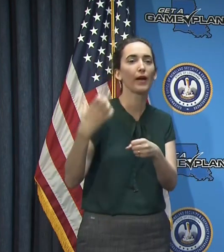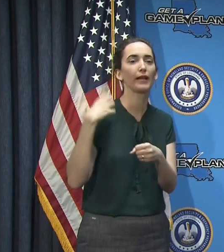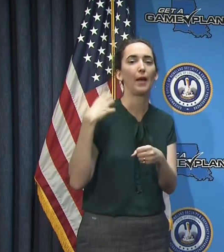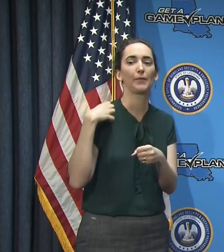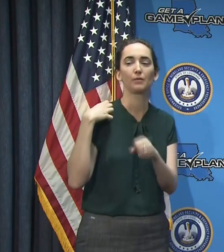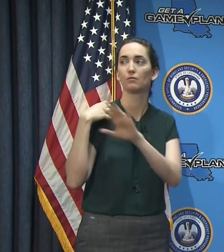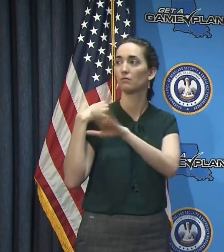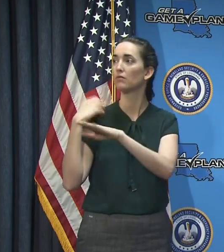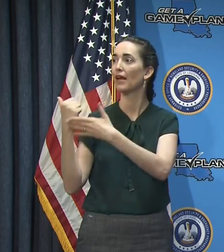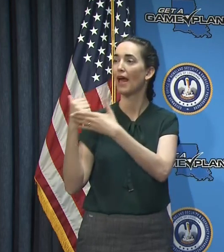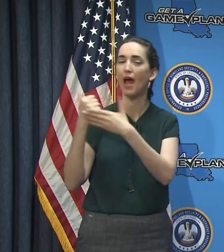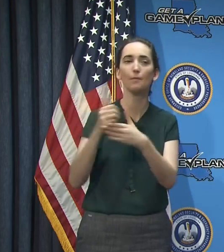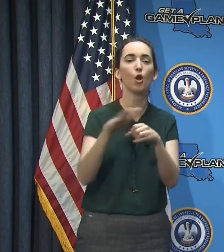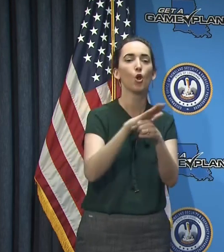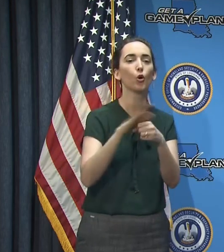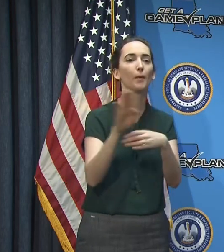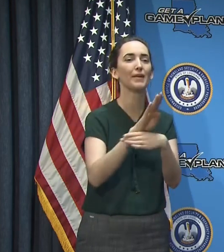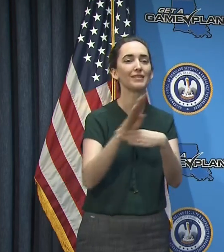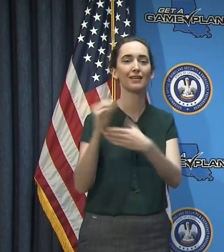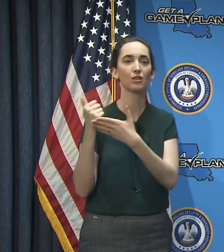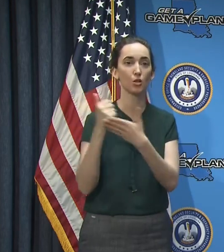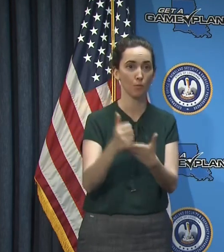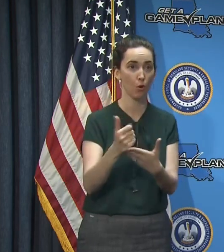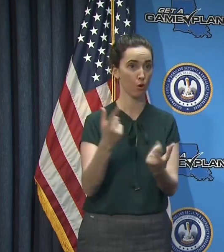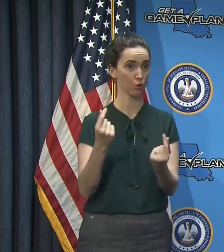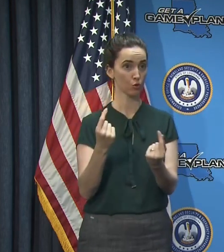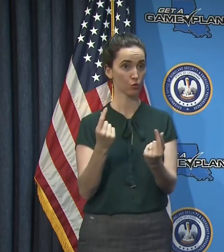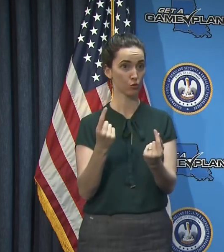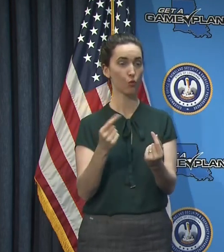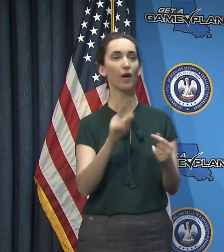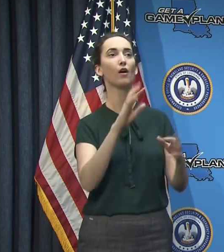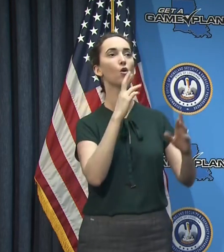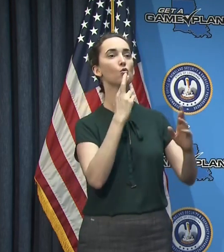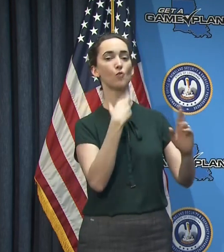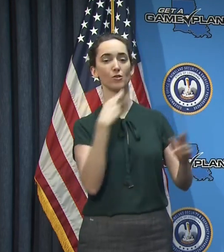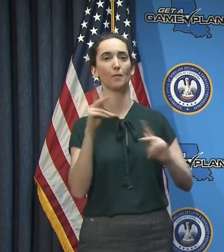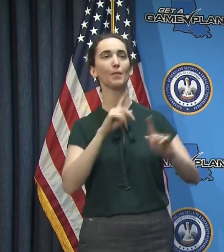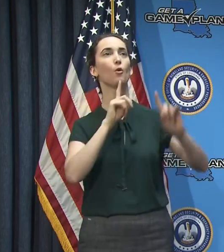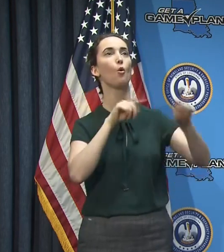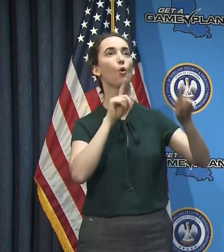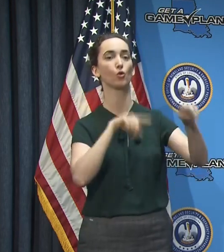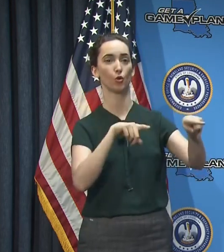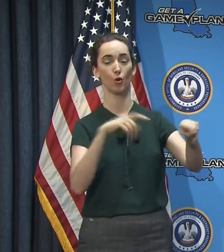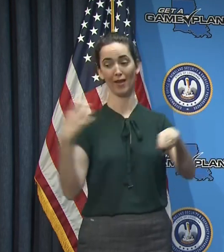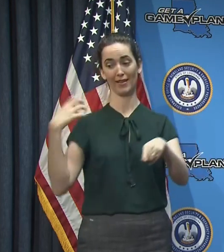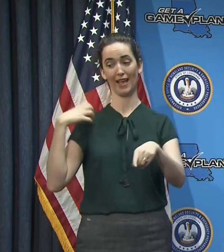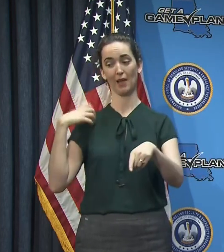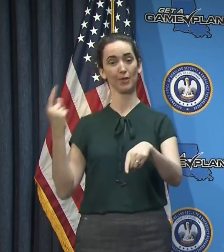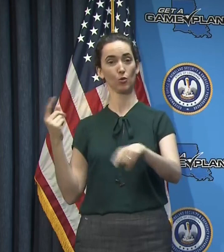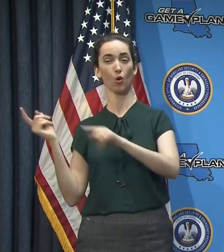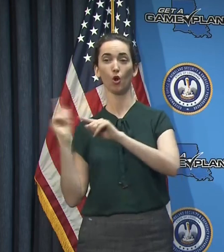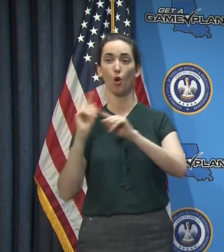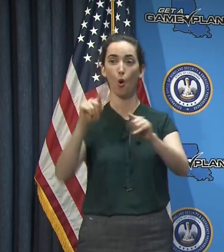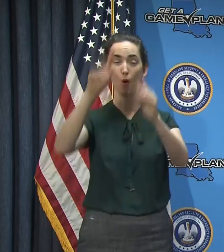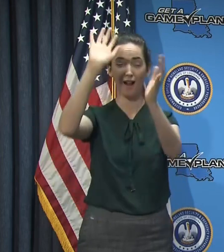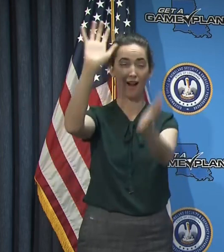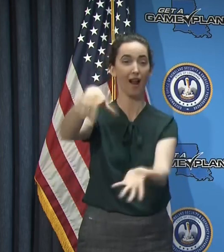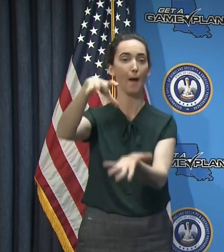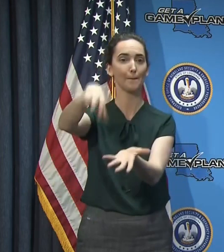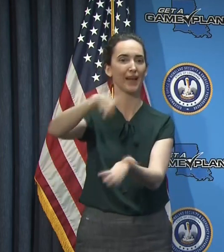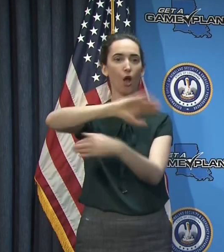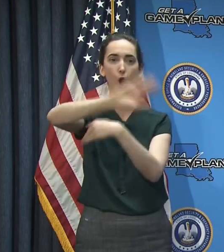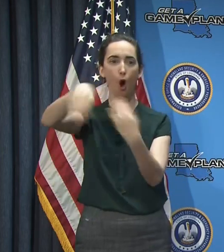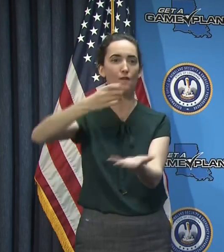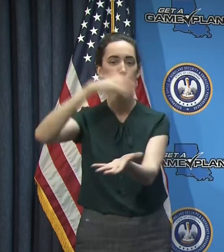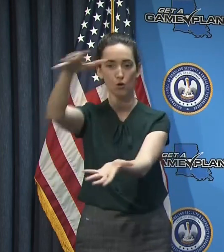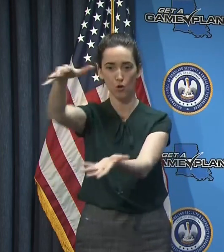local businesses. You know, they can place orders from restaurants and so forth, and the captains can then pick up the orders for everyone at